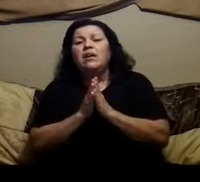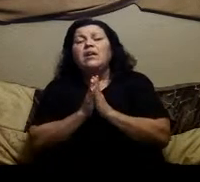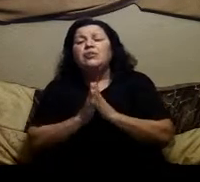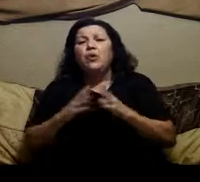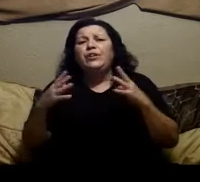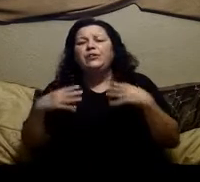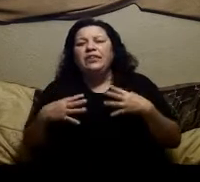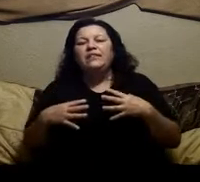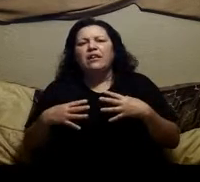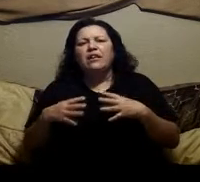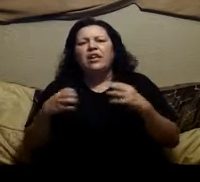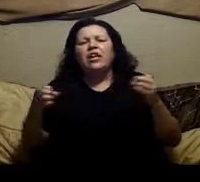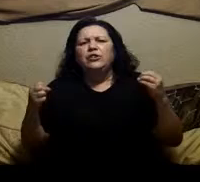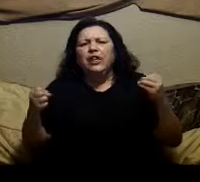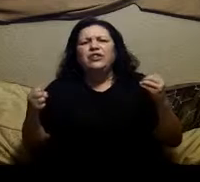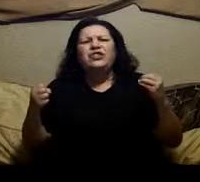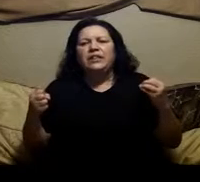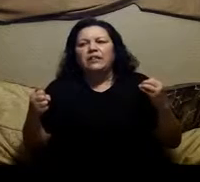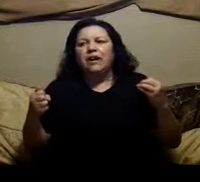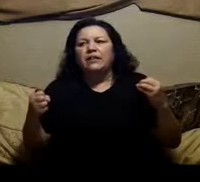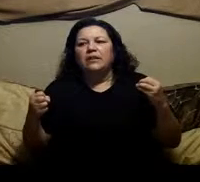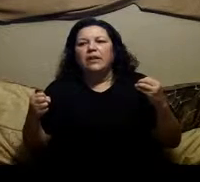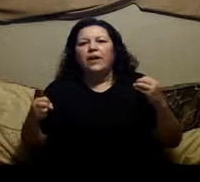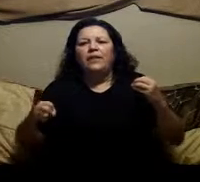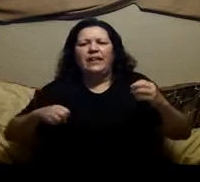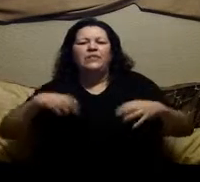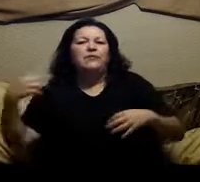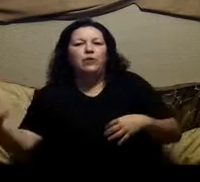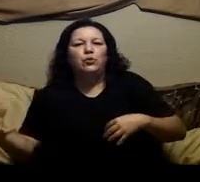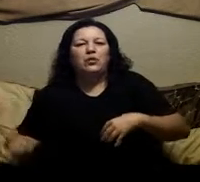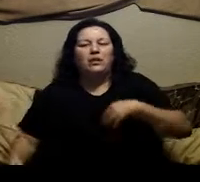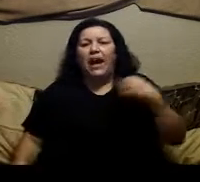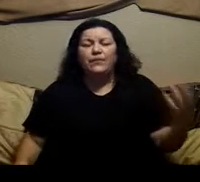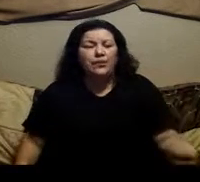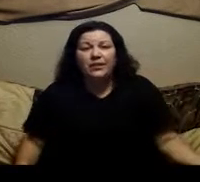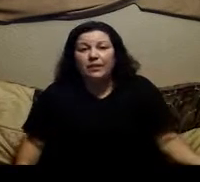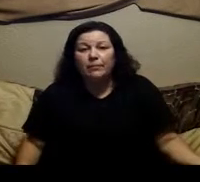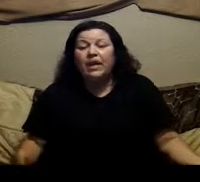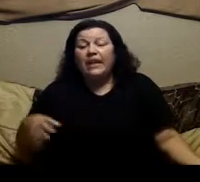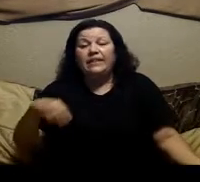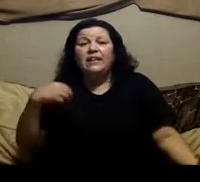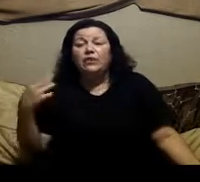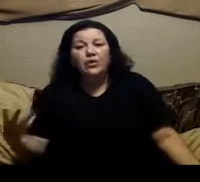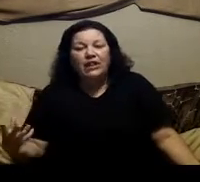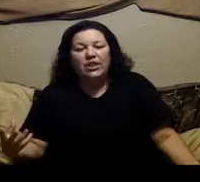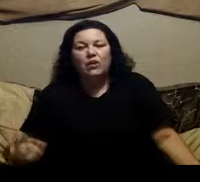so when you're detoxing you're not just detoxing the nasty food out of your system and taking the trash out